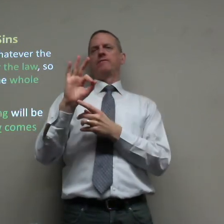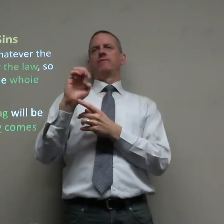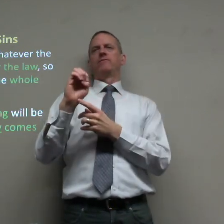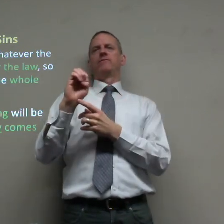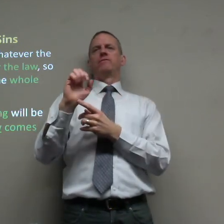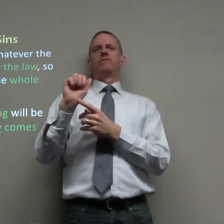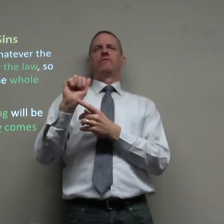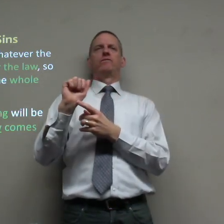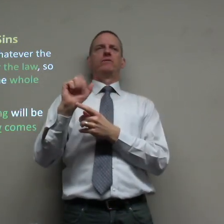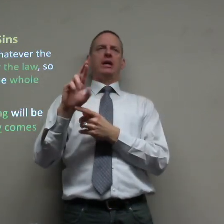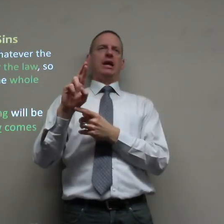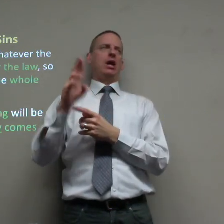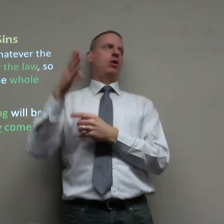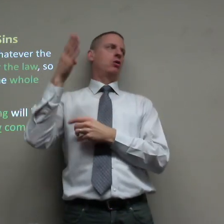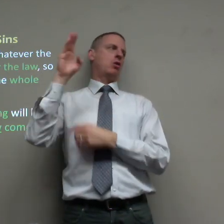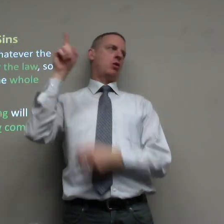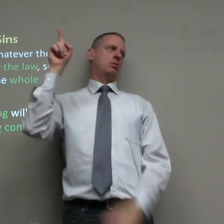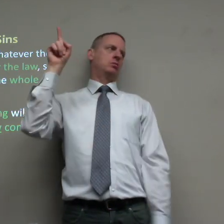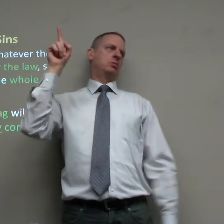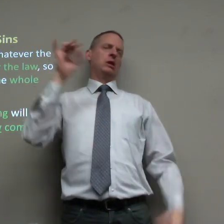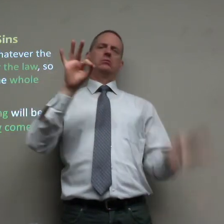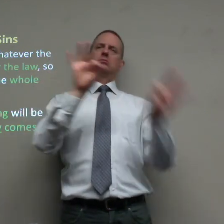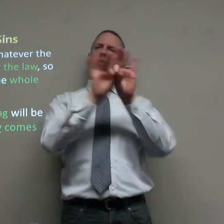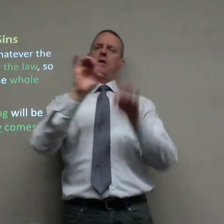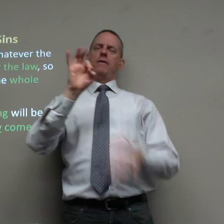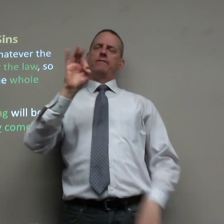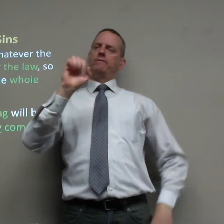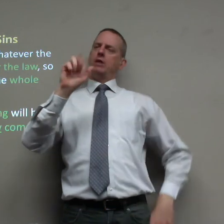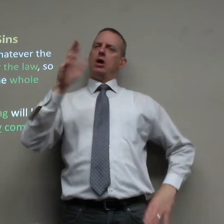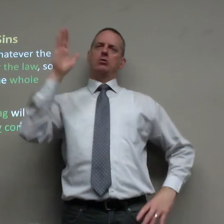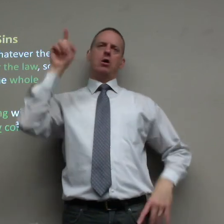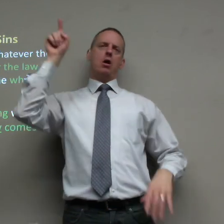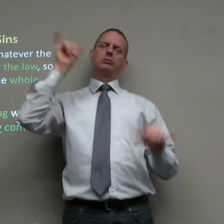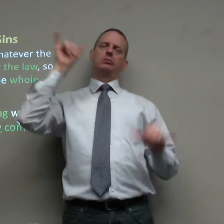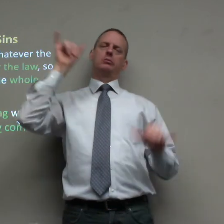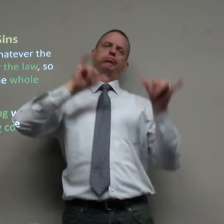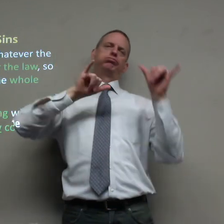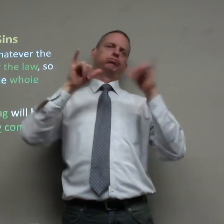We have fear. That's why we come back. Fear is so important.